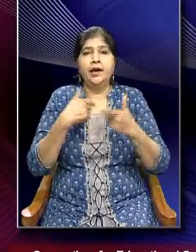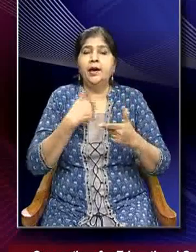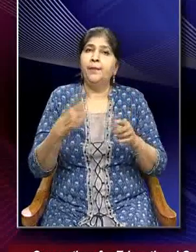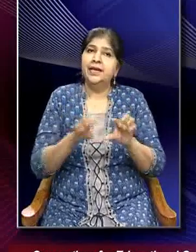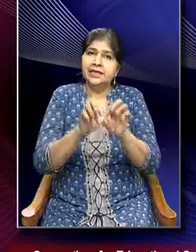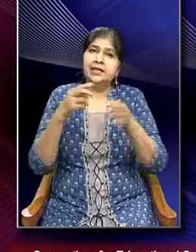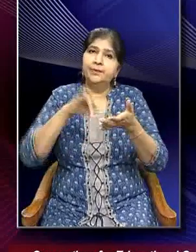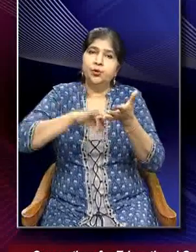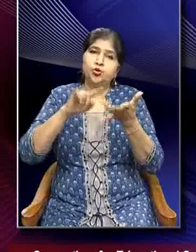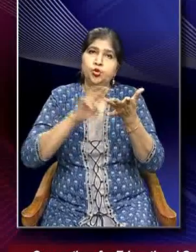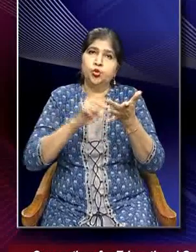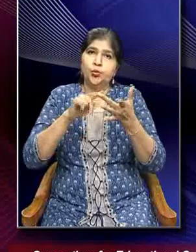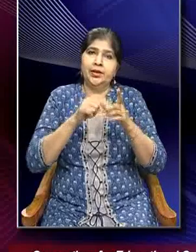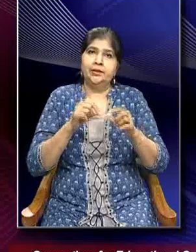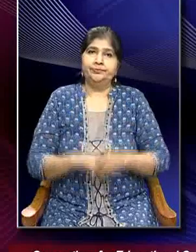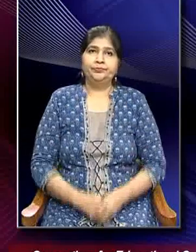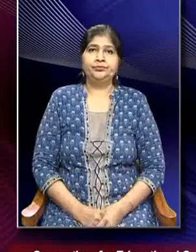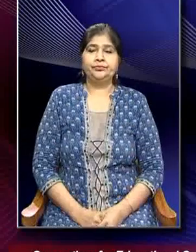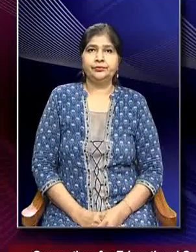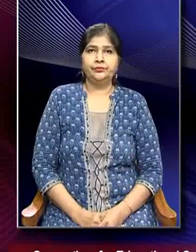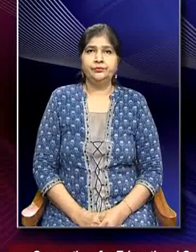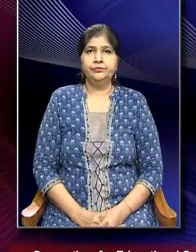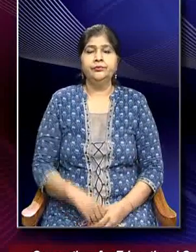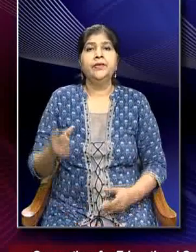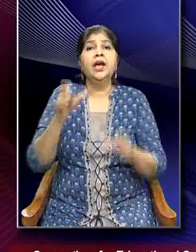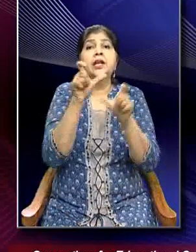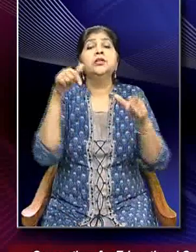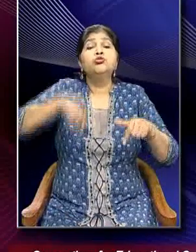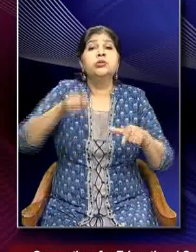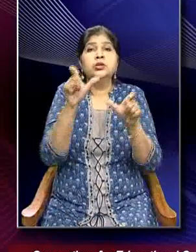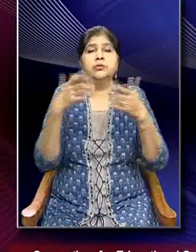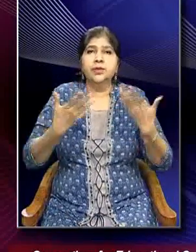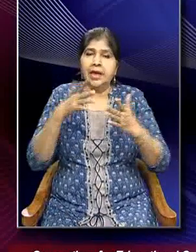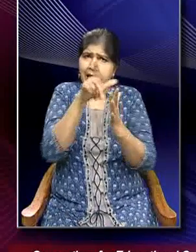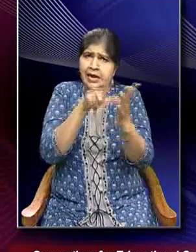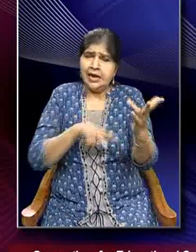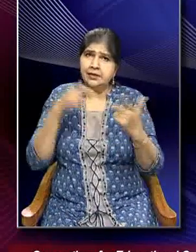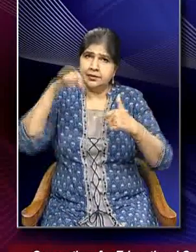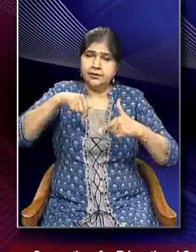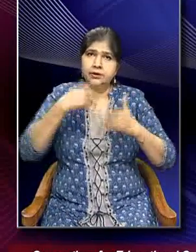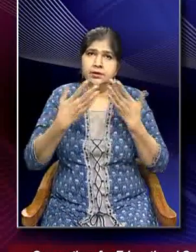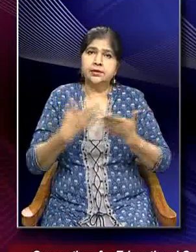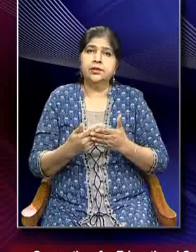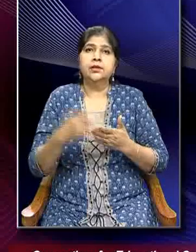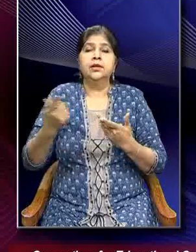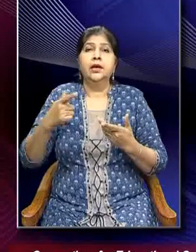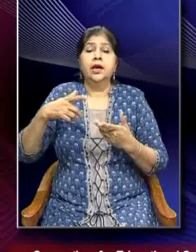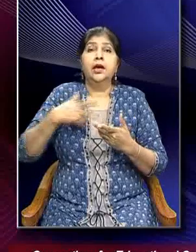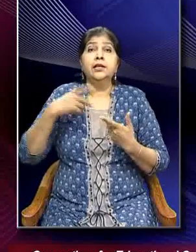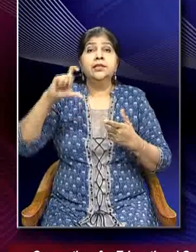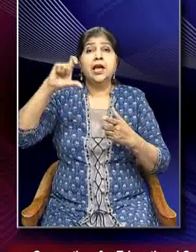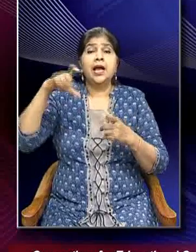Sonia Sharma ji. The topic of analysis is climate